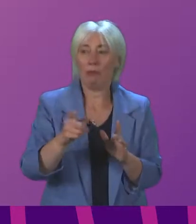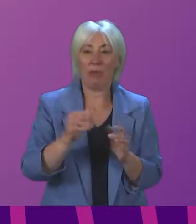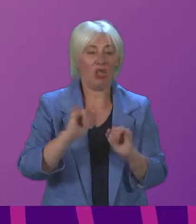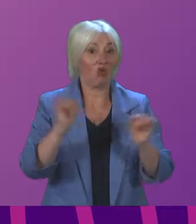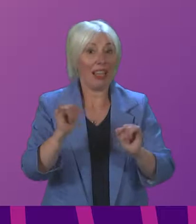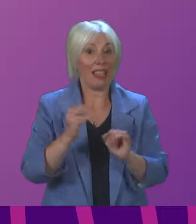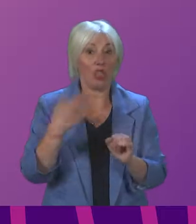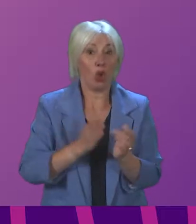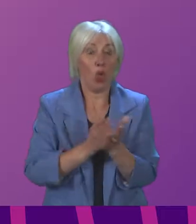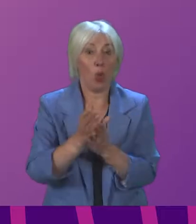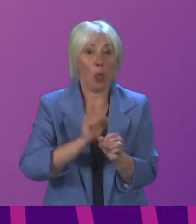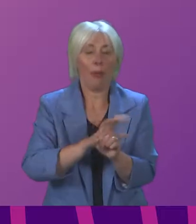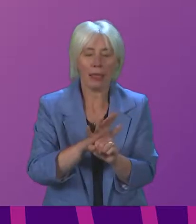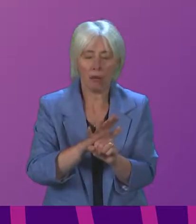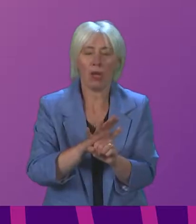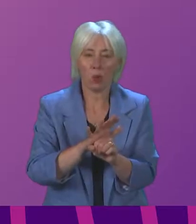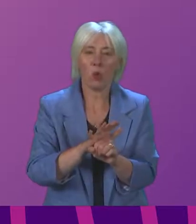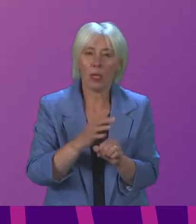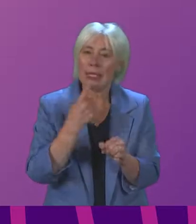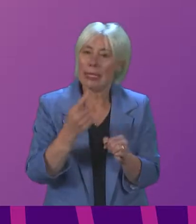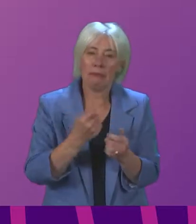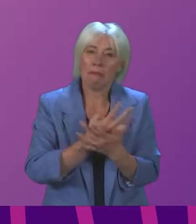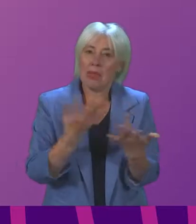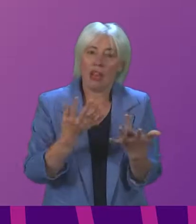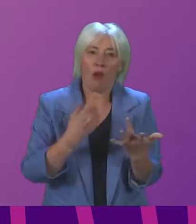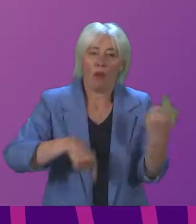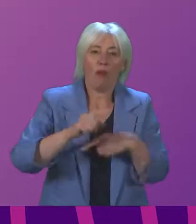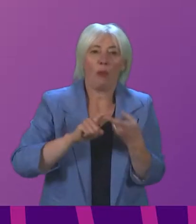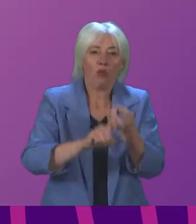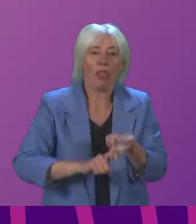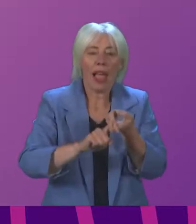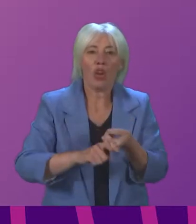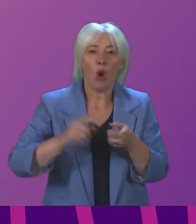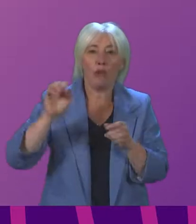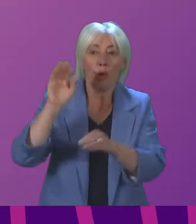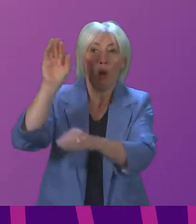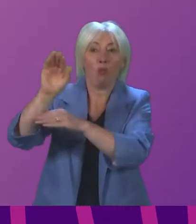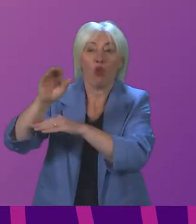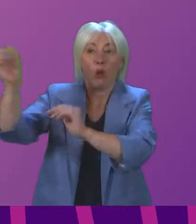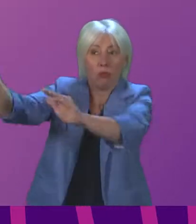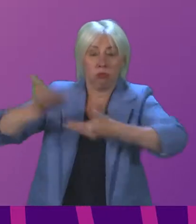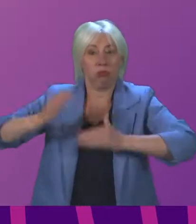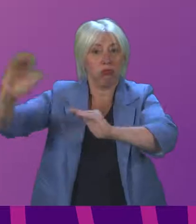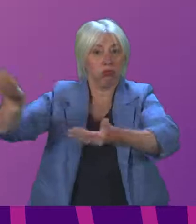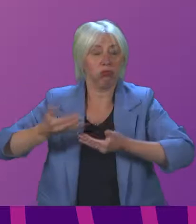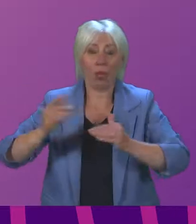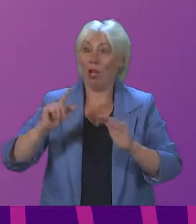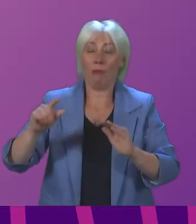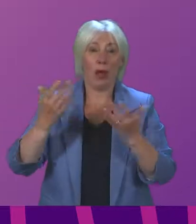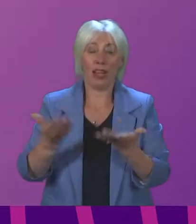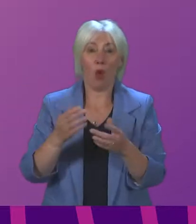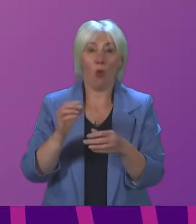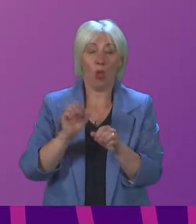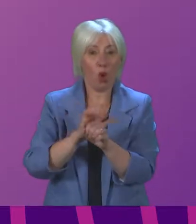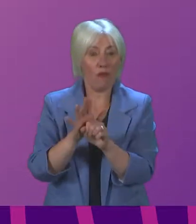and it has revealed how many of us have been heavily reliant on exports that were found to disappear overnight